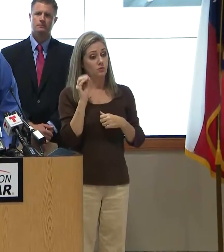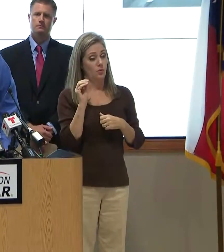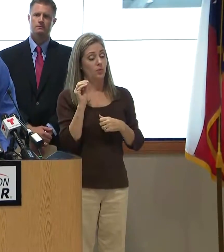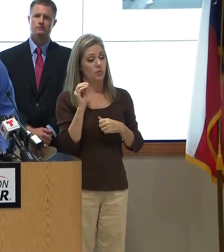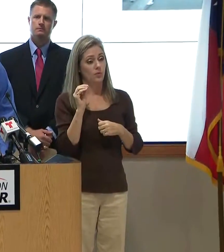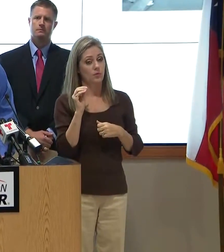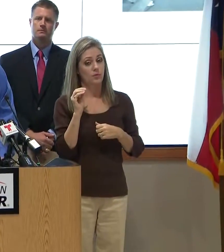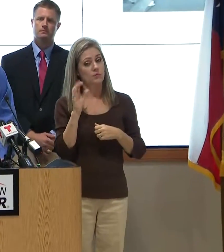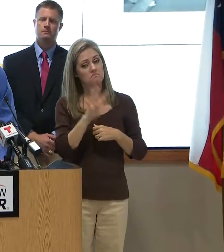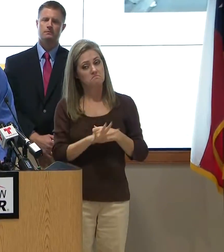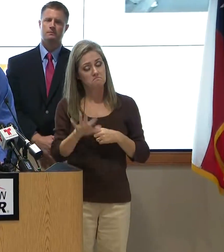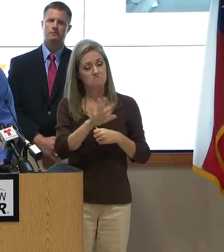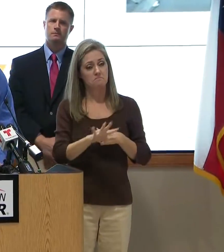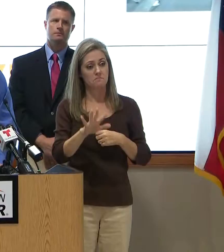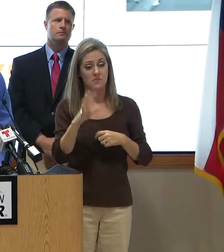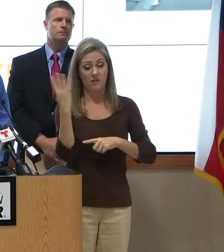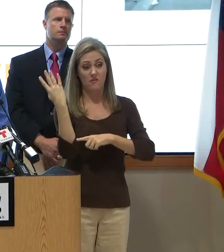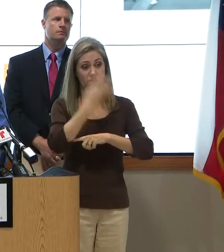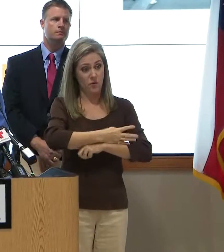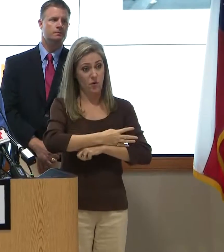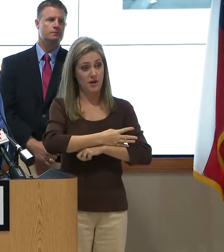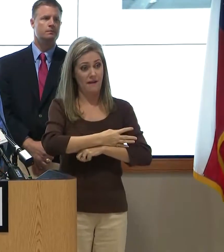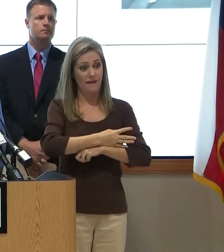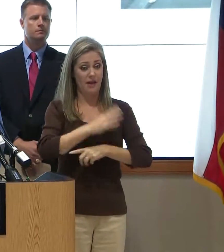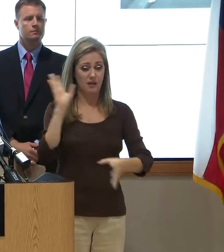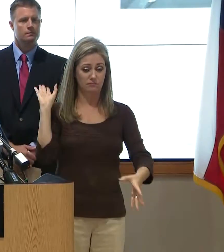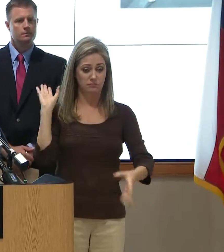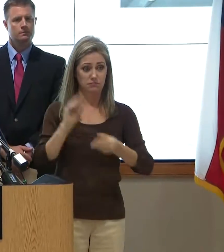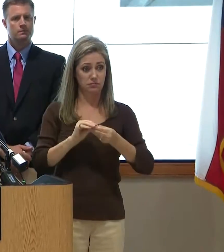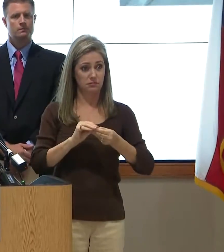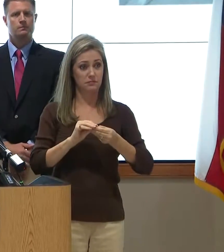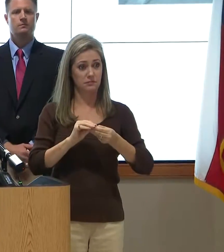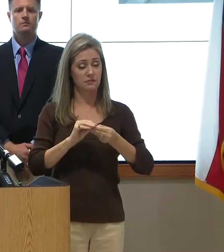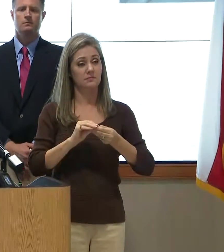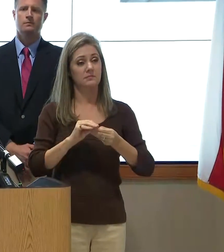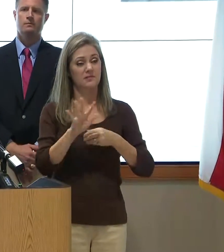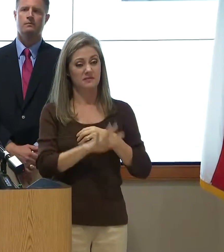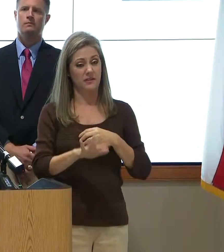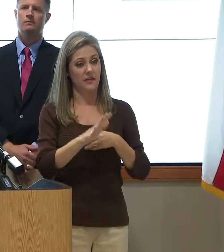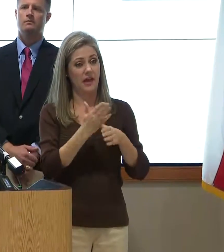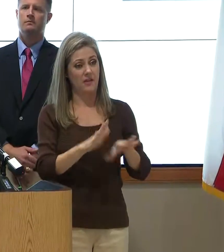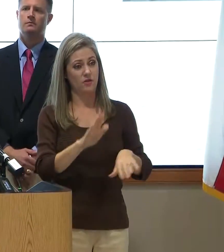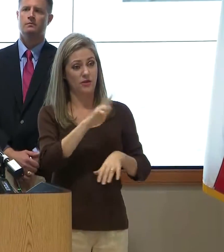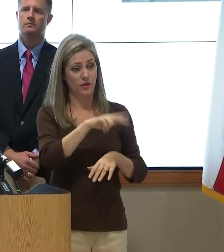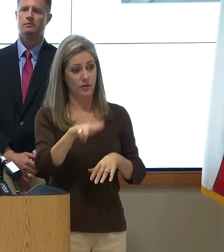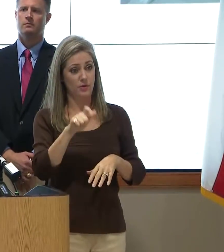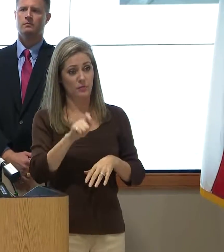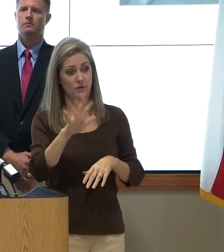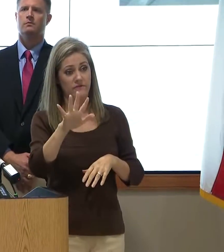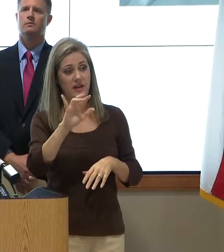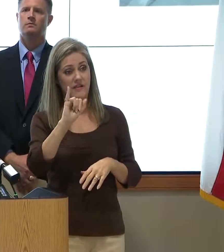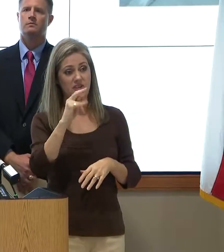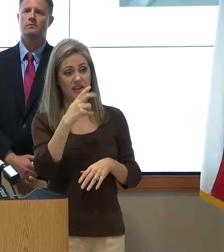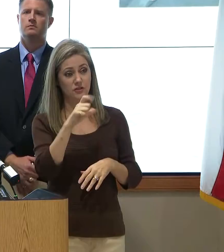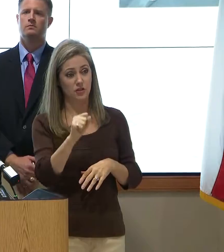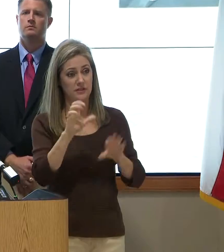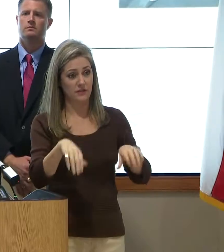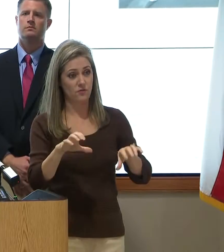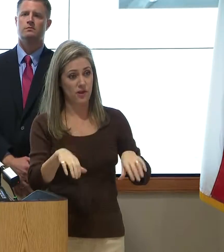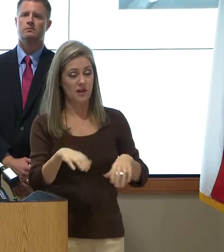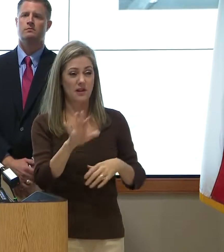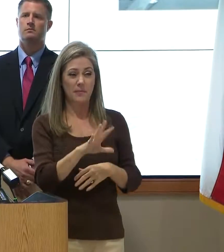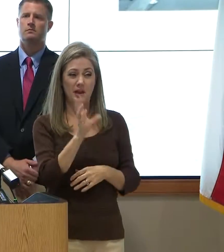So roughly over the four-day period from Harvey, the county averaged 33 1⁄2 inches of rain. That's roughly